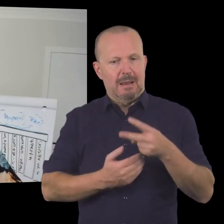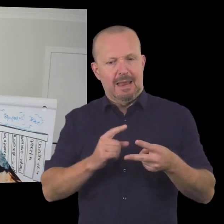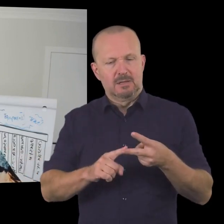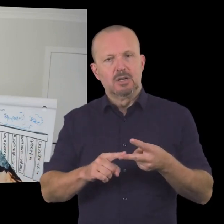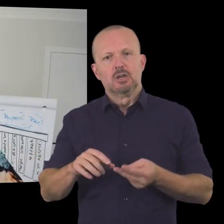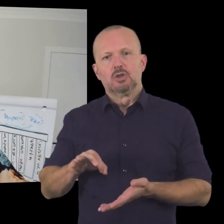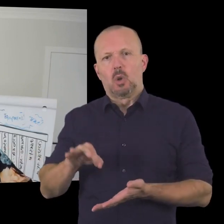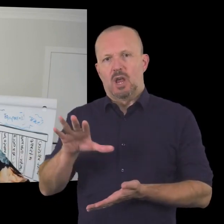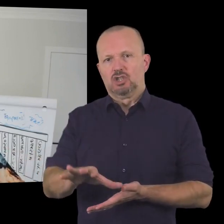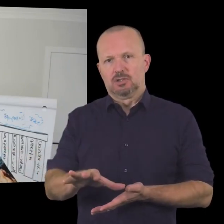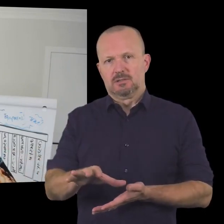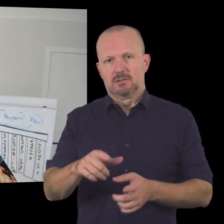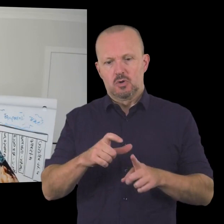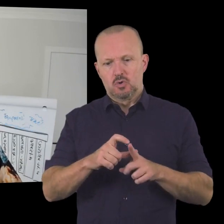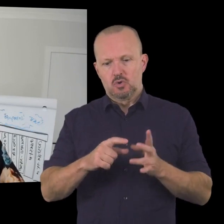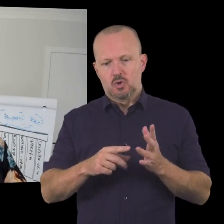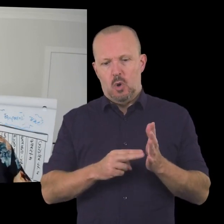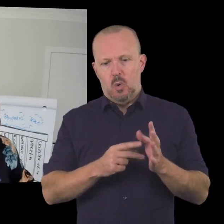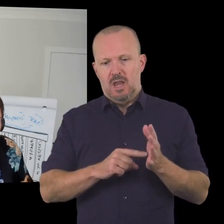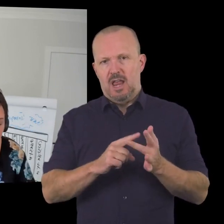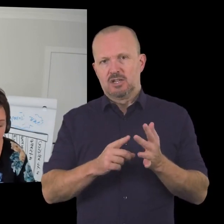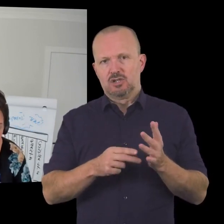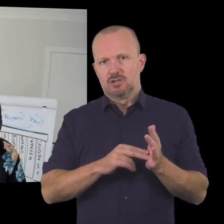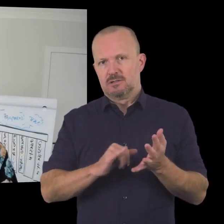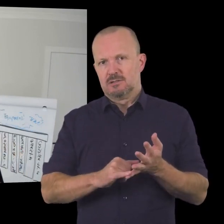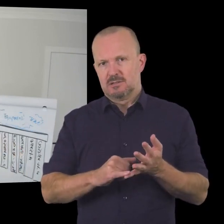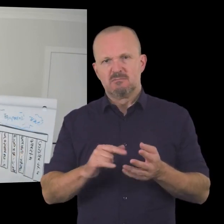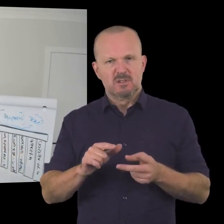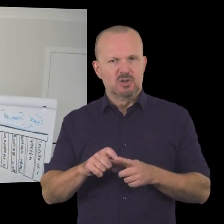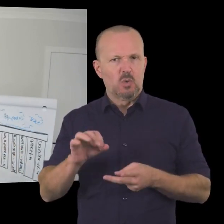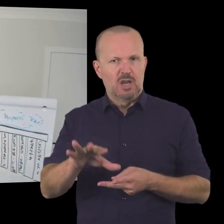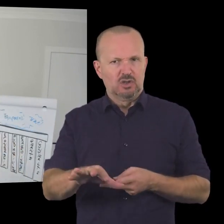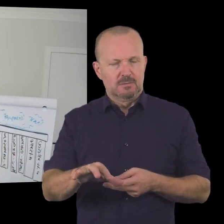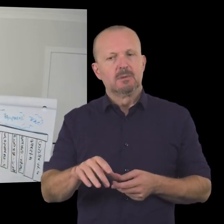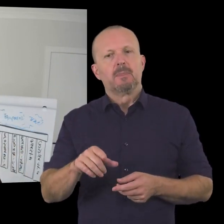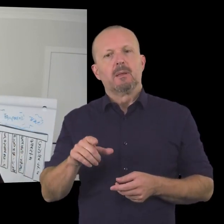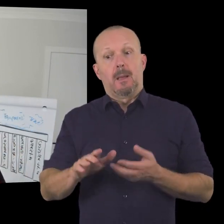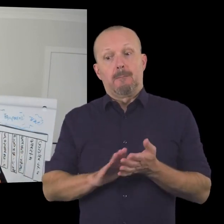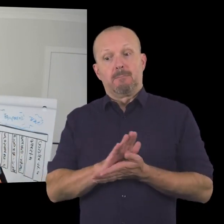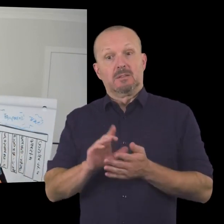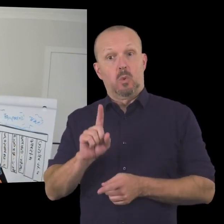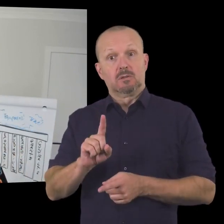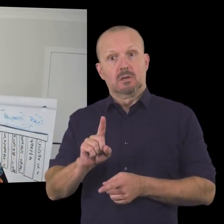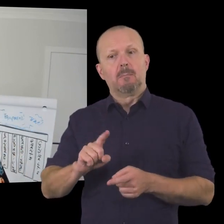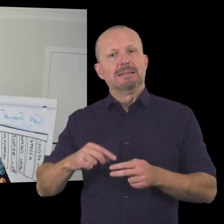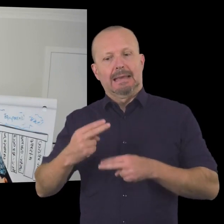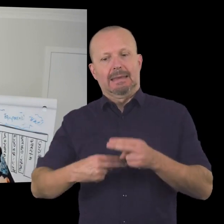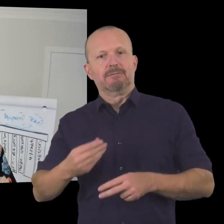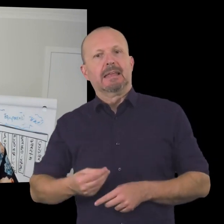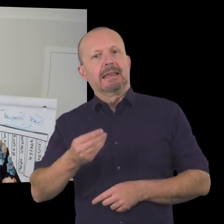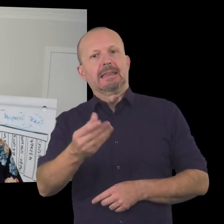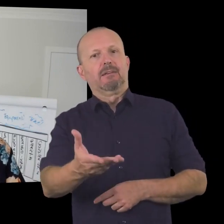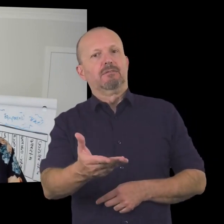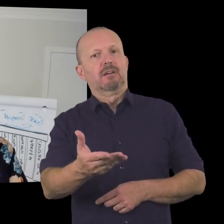is donations so the definition of a donation is a gift given with